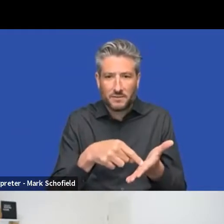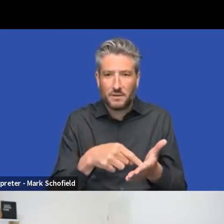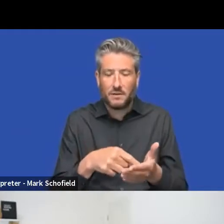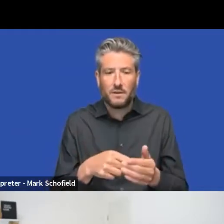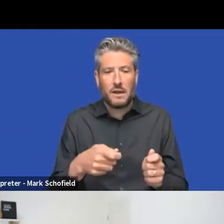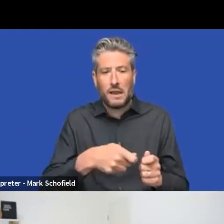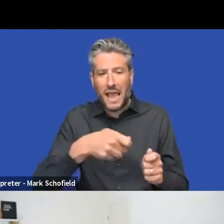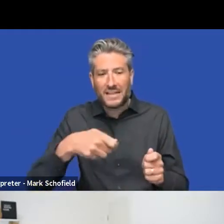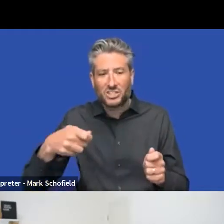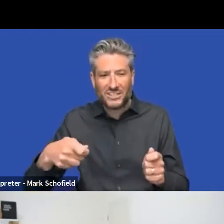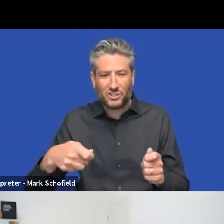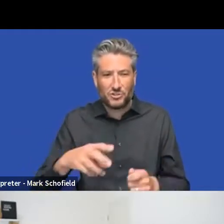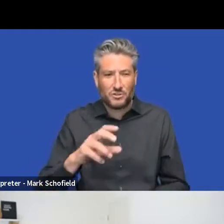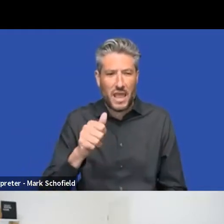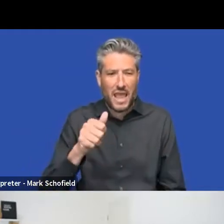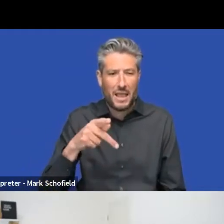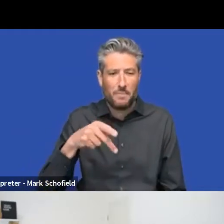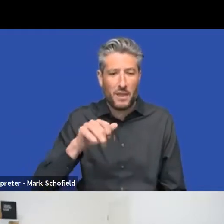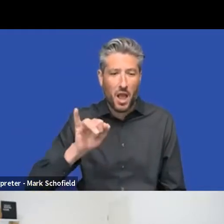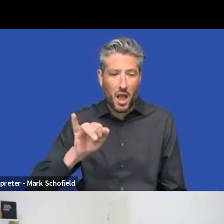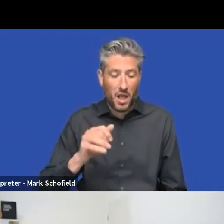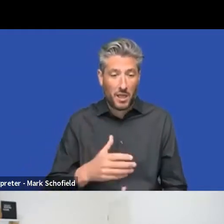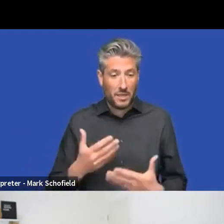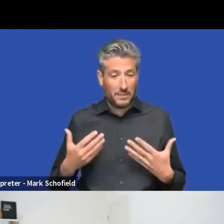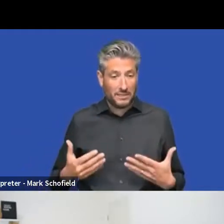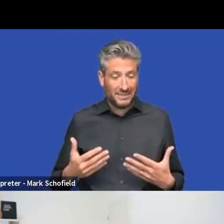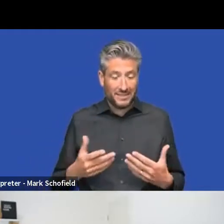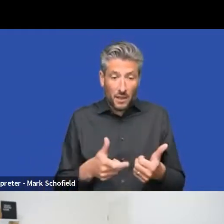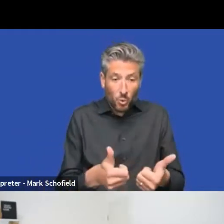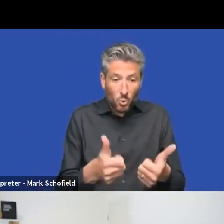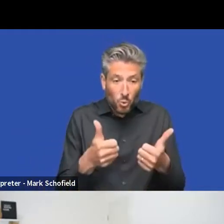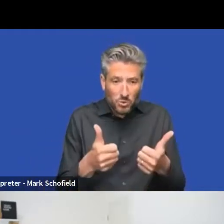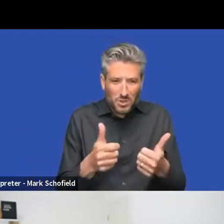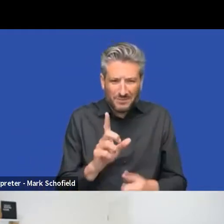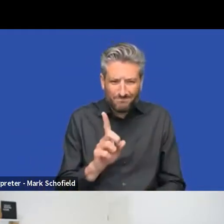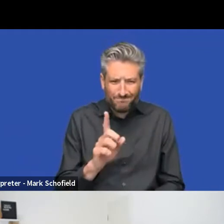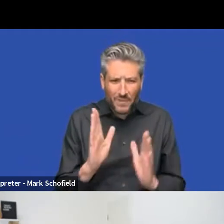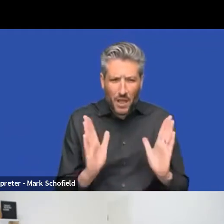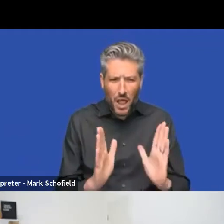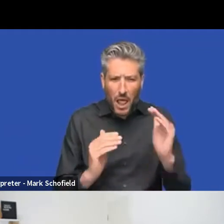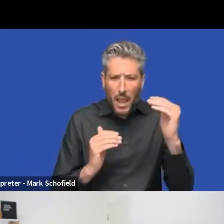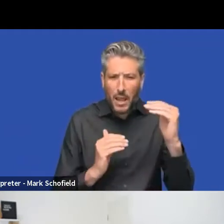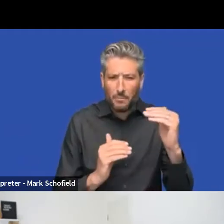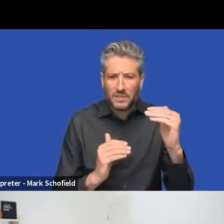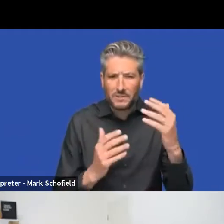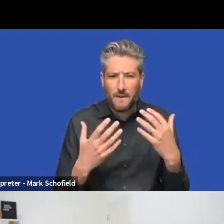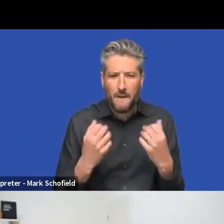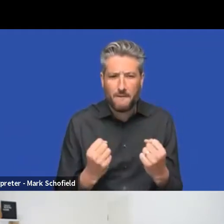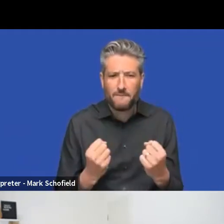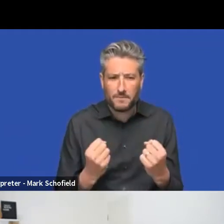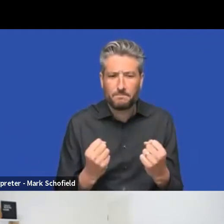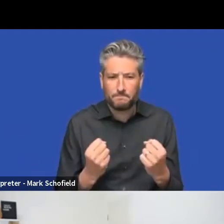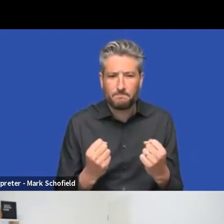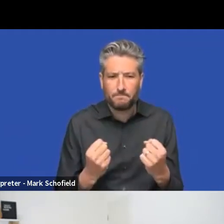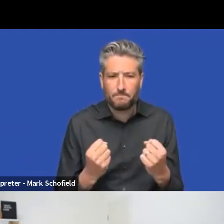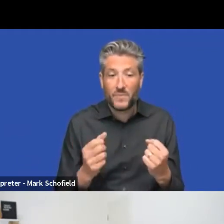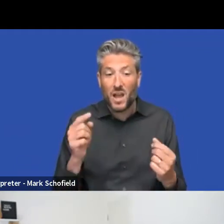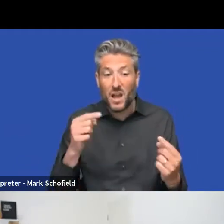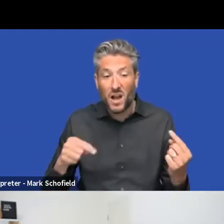great, but it's pretty limited. And that may, that means that everybody has just been, uh, more or less taking a hack at, uh, at what they can or